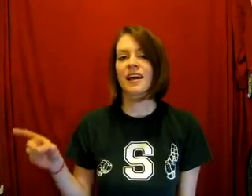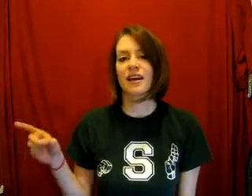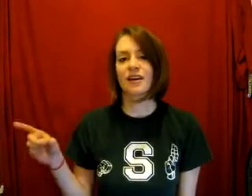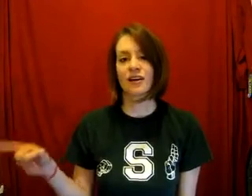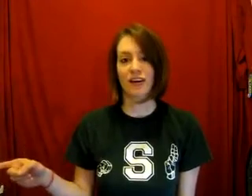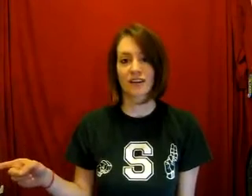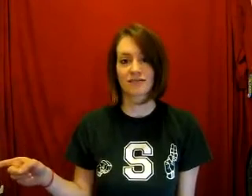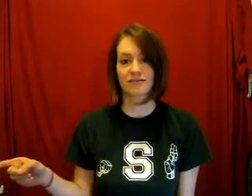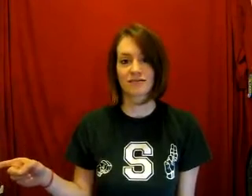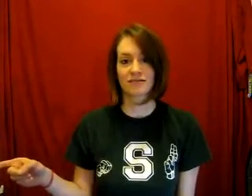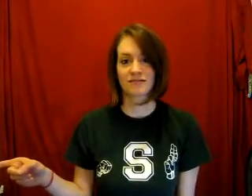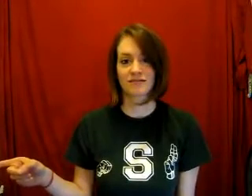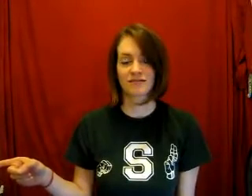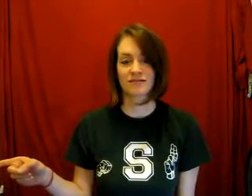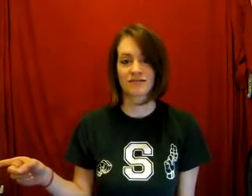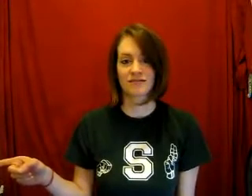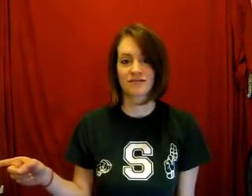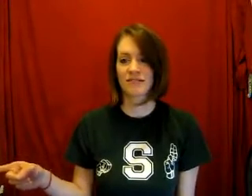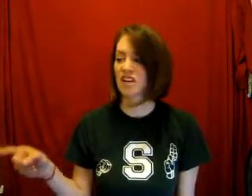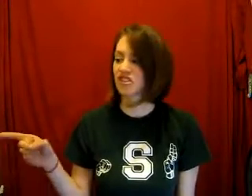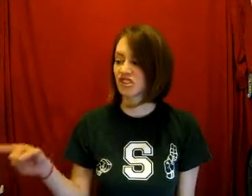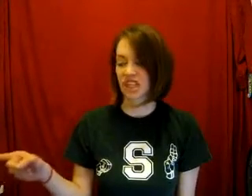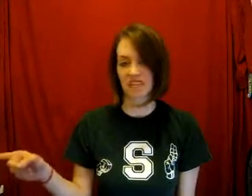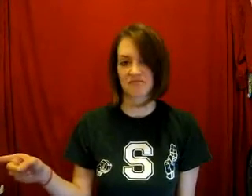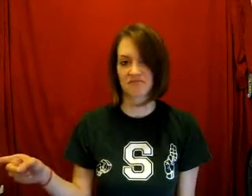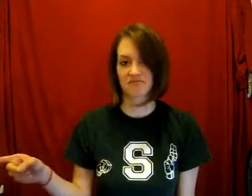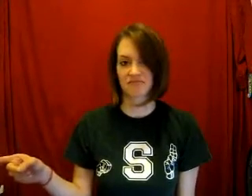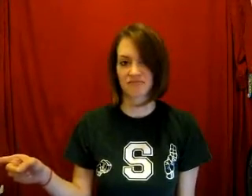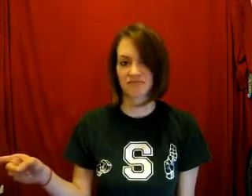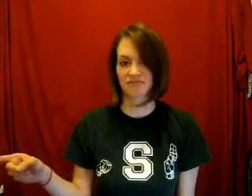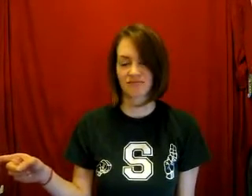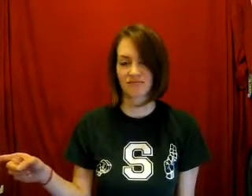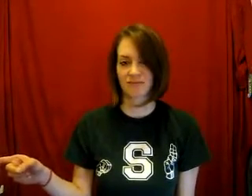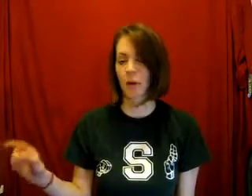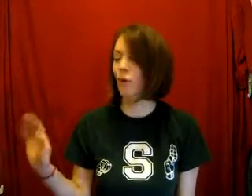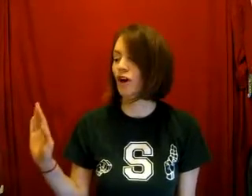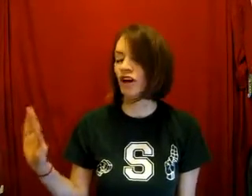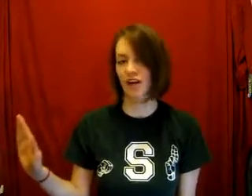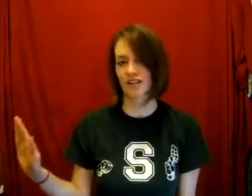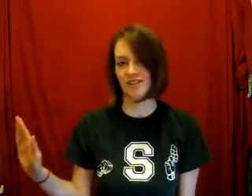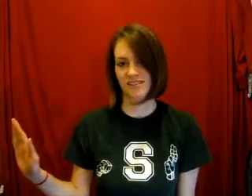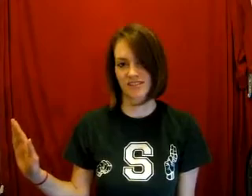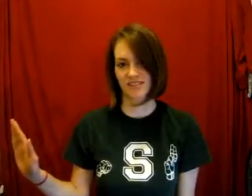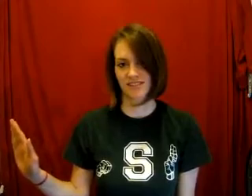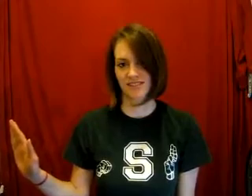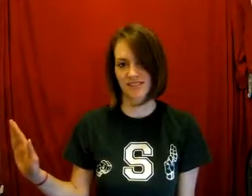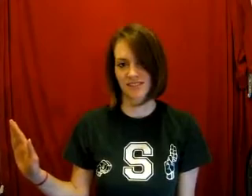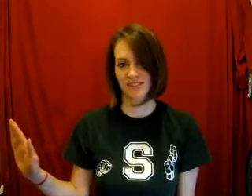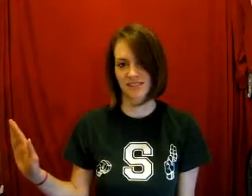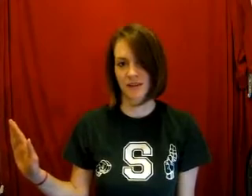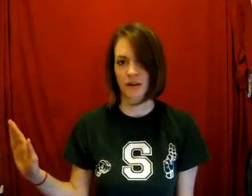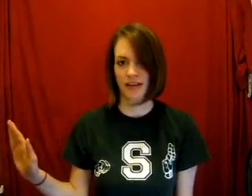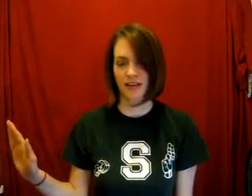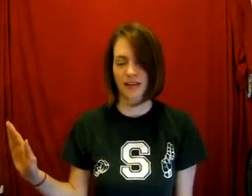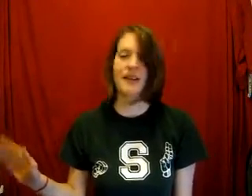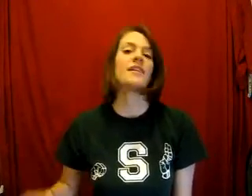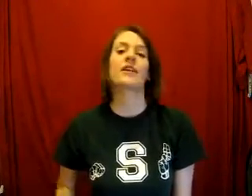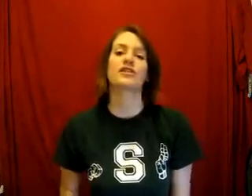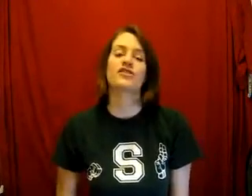Her. She. Or hers. Okay? Now let's